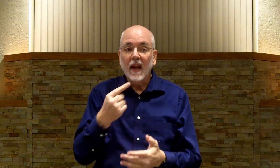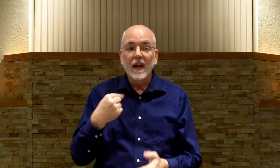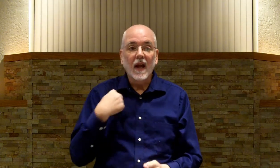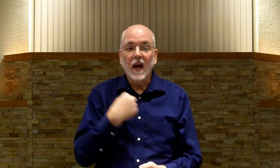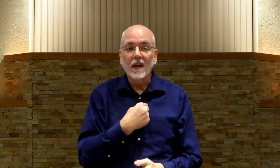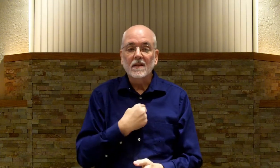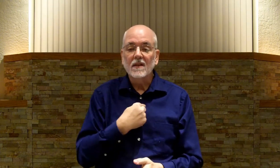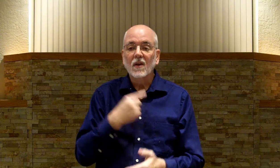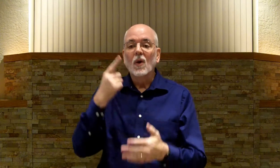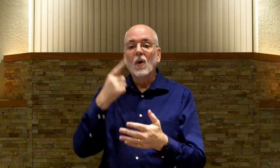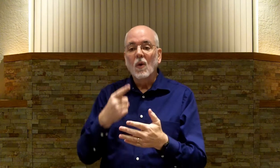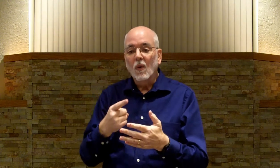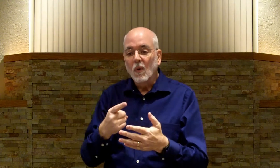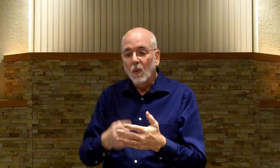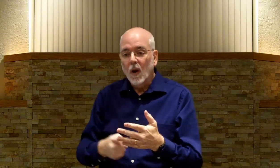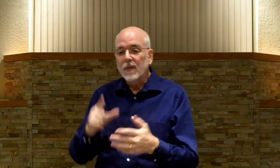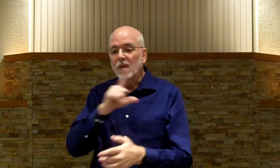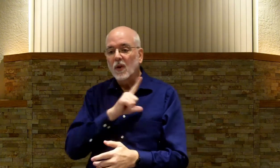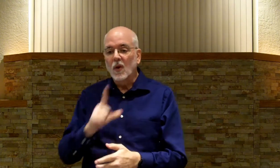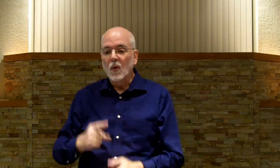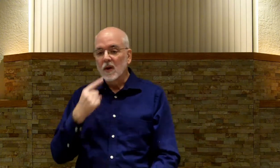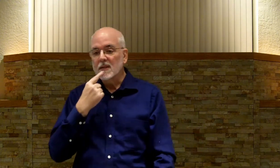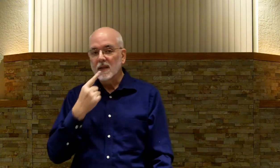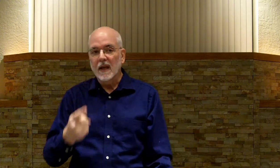Telling. Us. What. The Lord. Said.